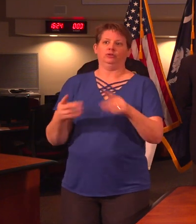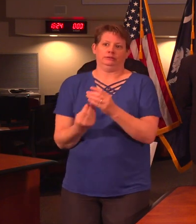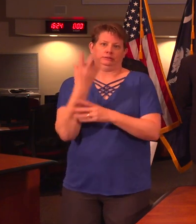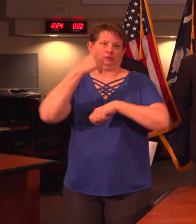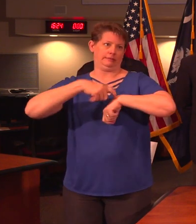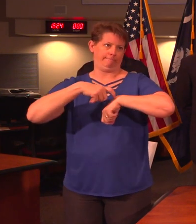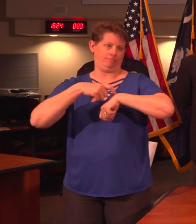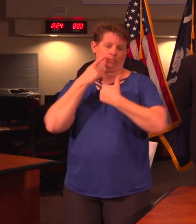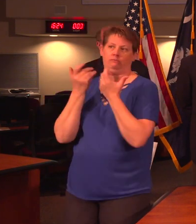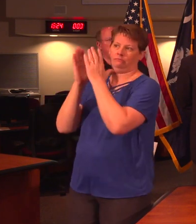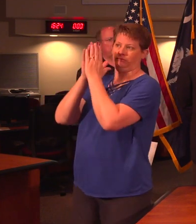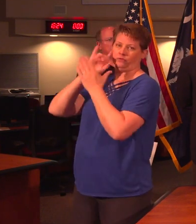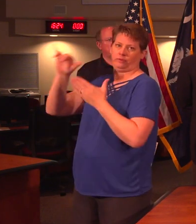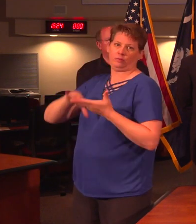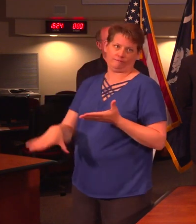spring.